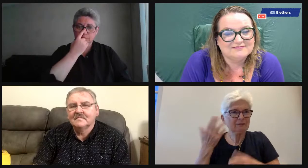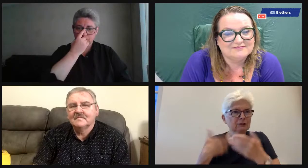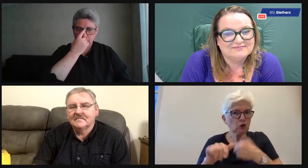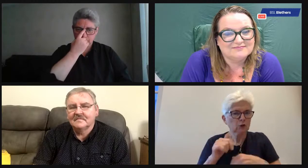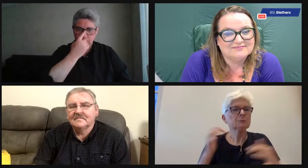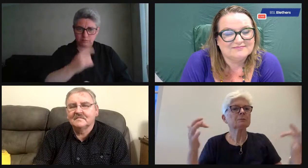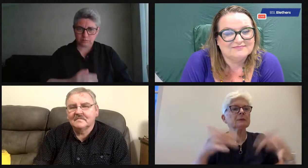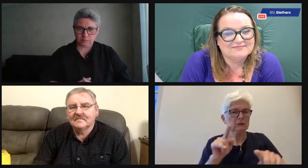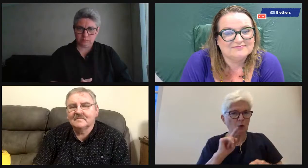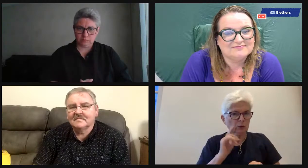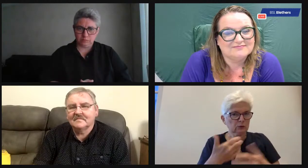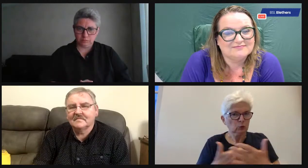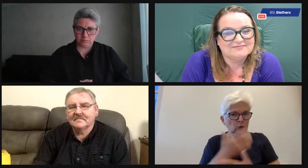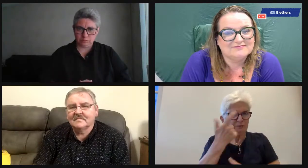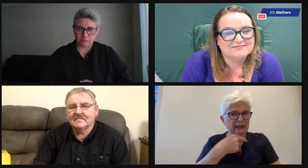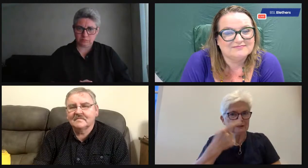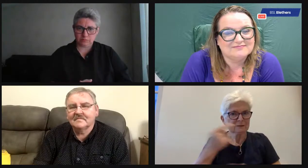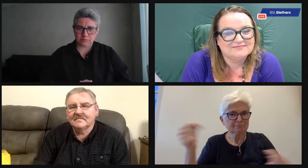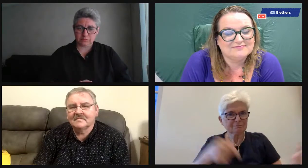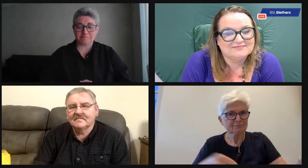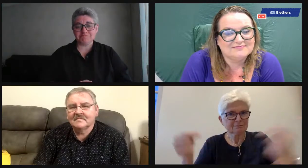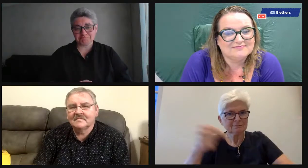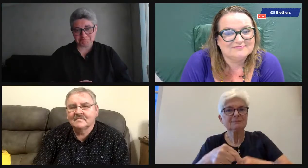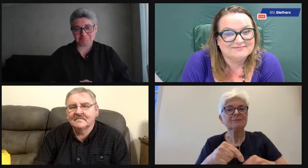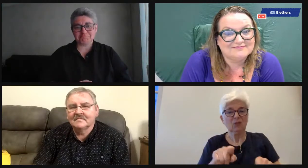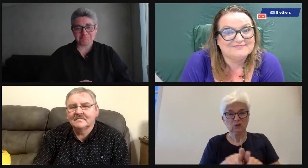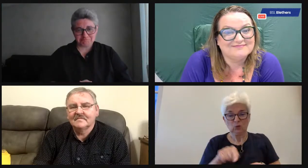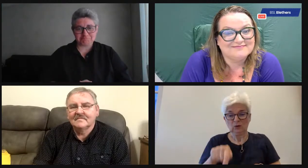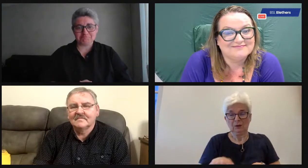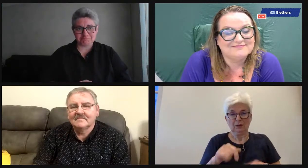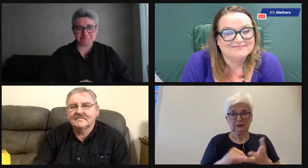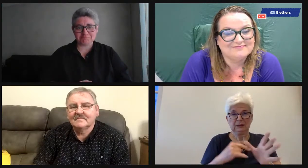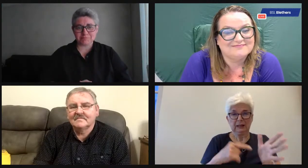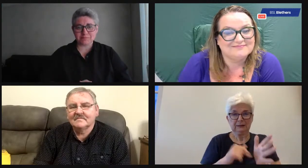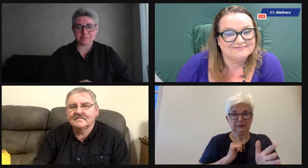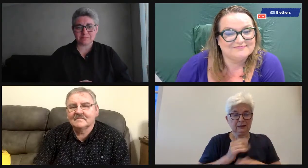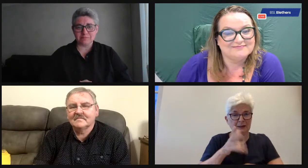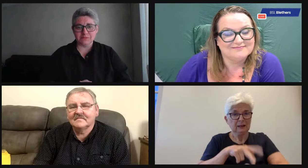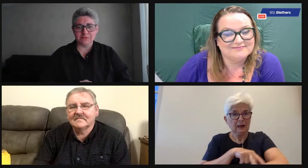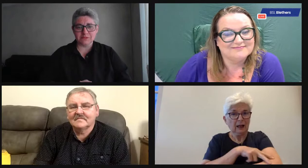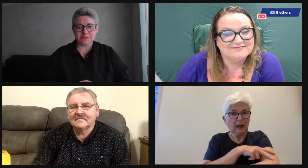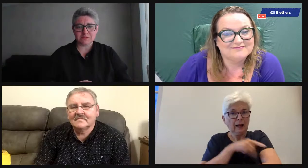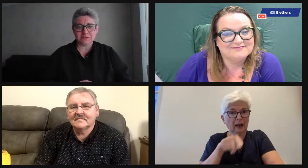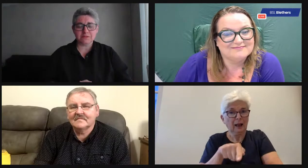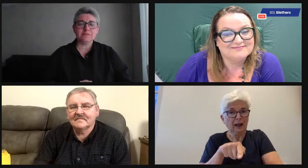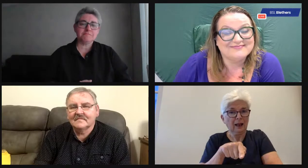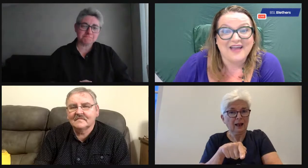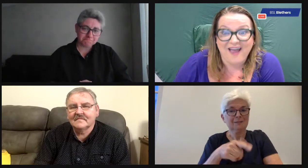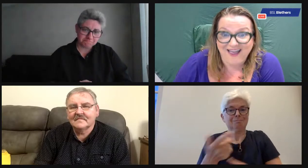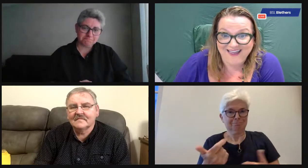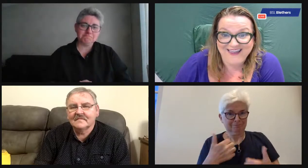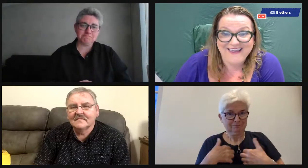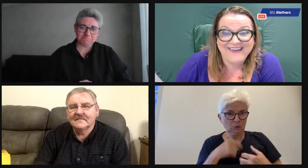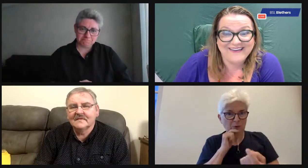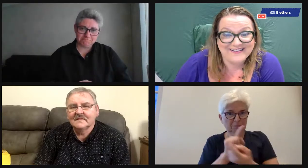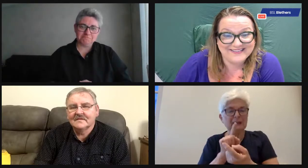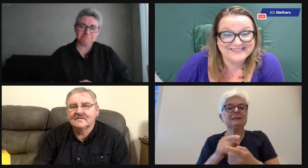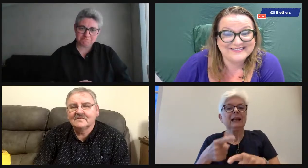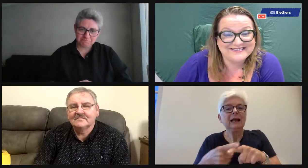people. The Deaf History Society is great because it brings in lots of new faces all the time. I'm going to be, you know, in Saturday,